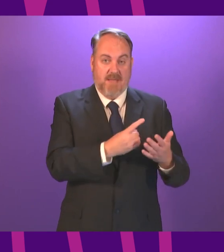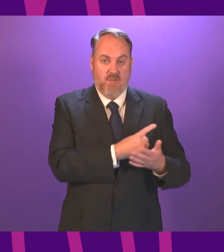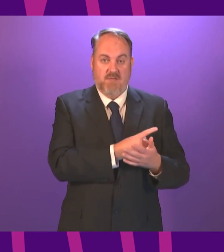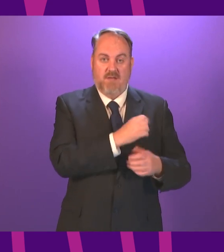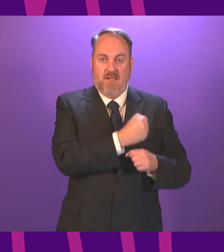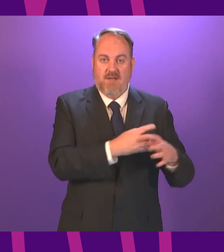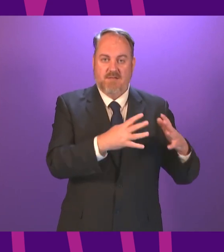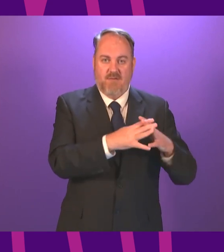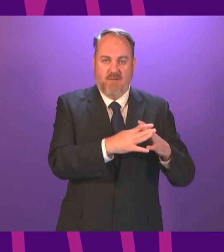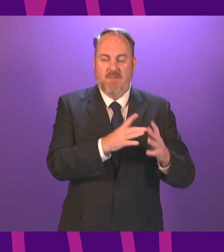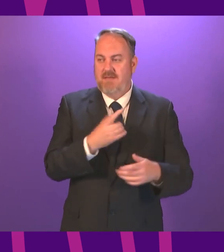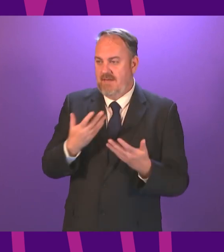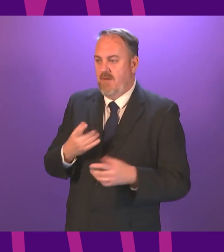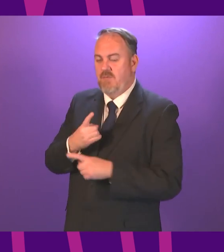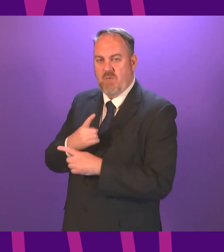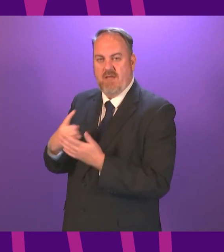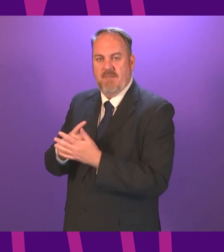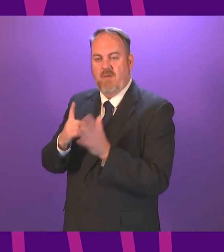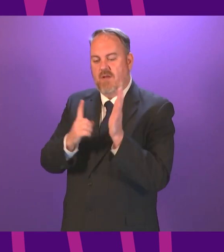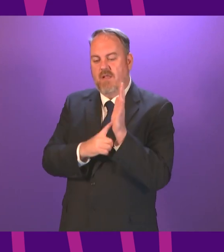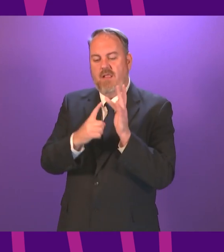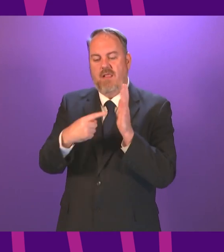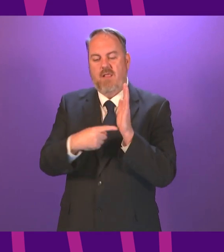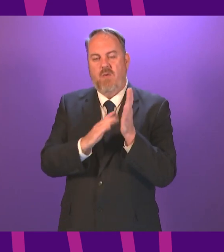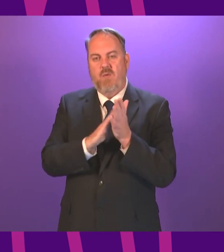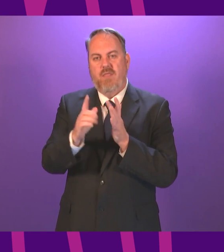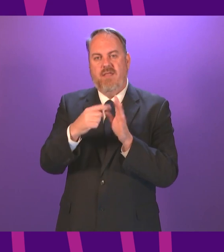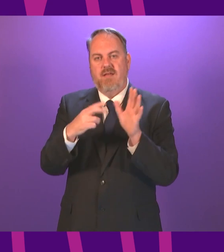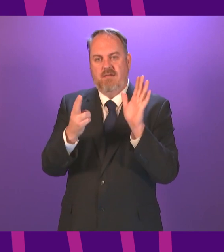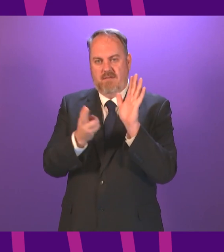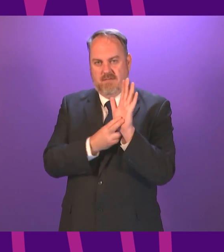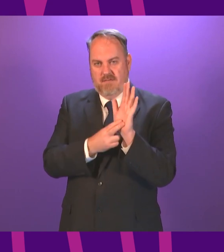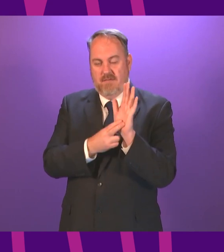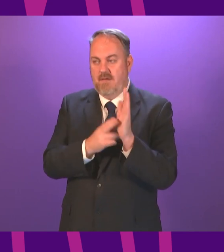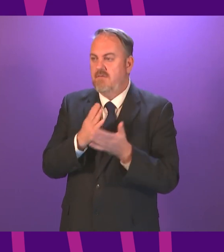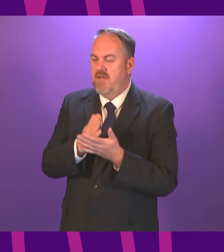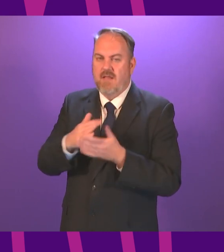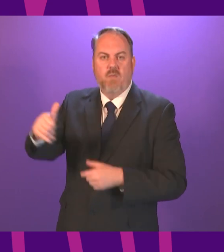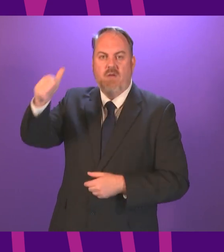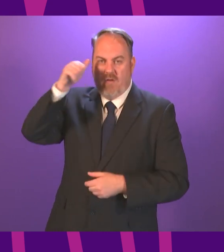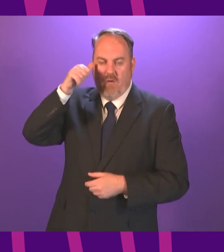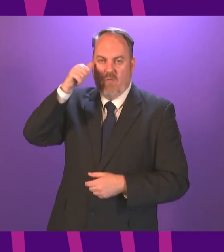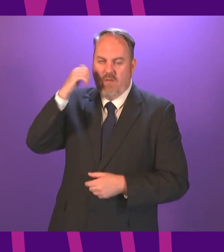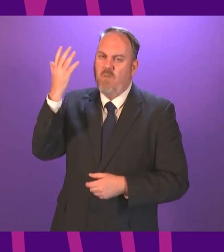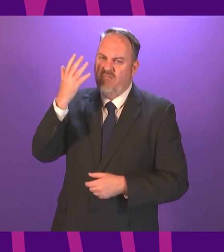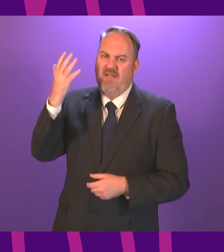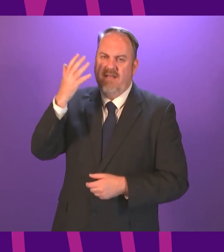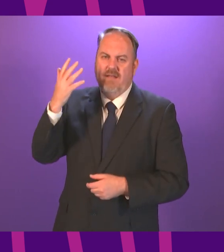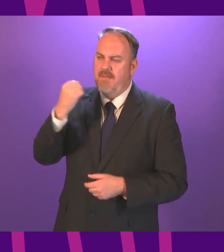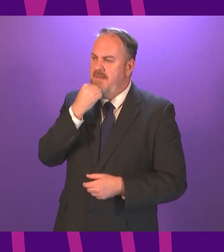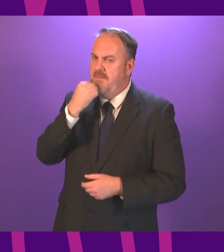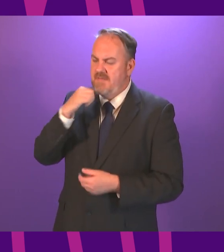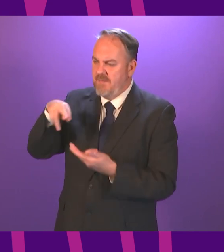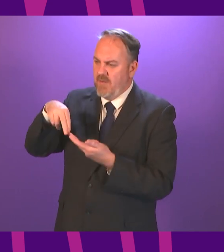to the National Clinical Director Jason Leach this morning about the situation in Lothian it is concerning he will have seen the case numbers as I